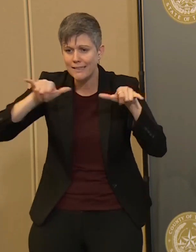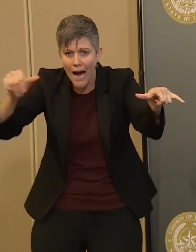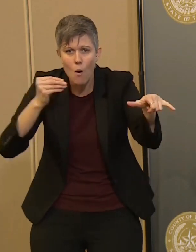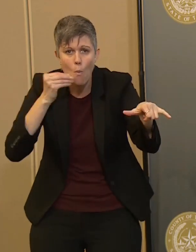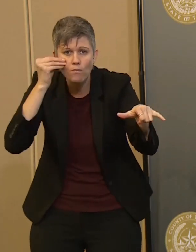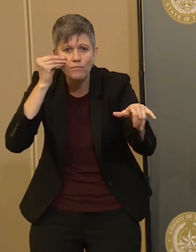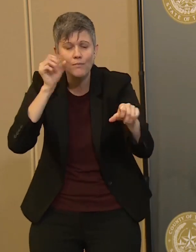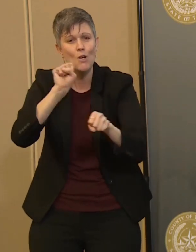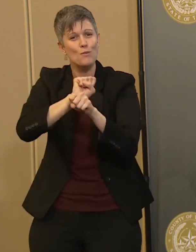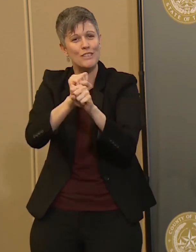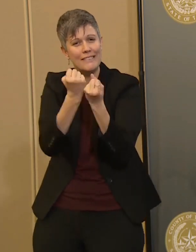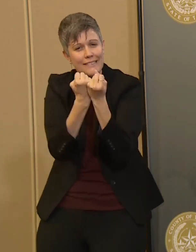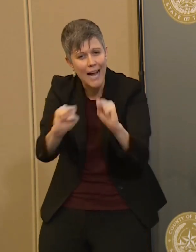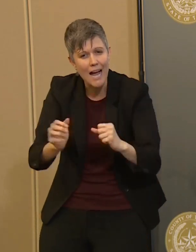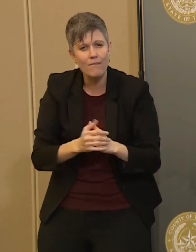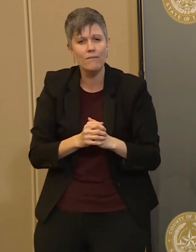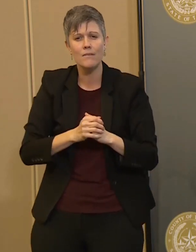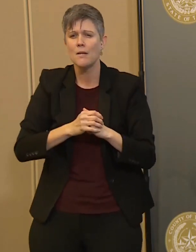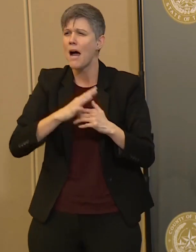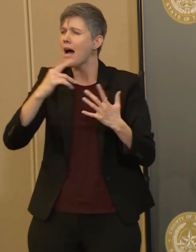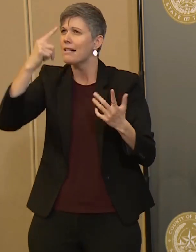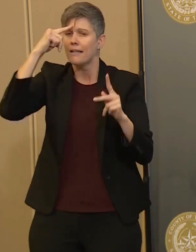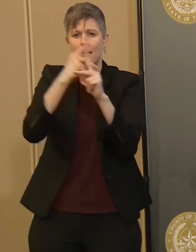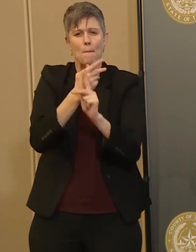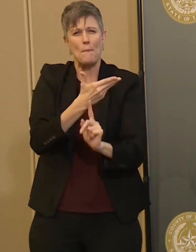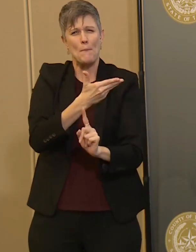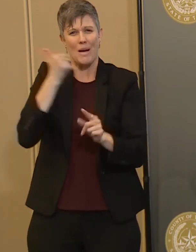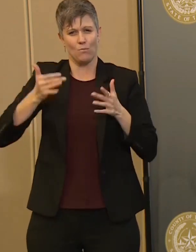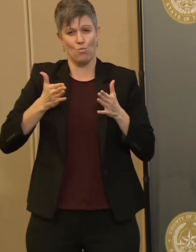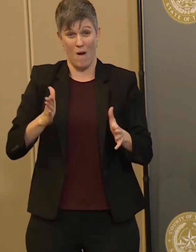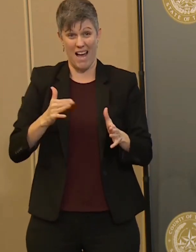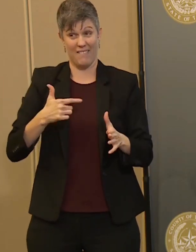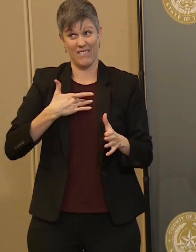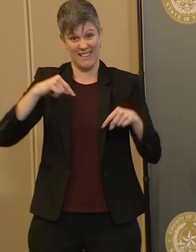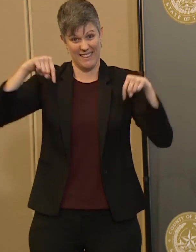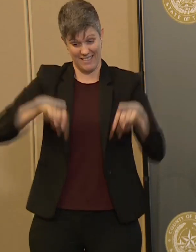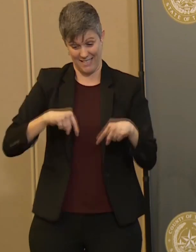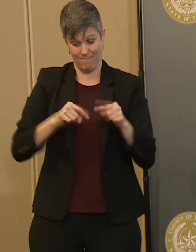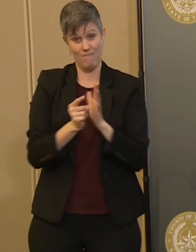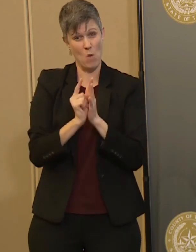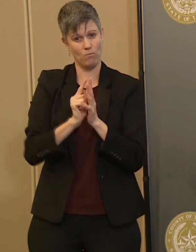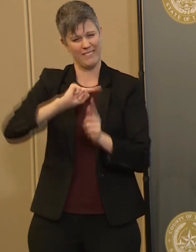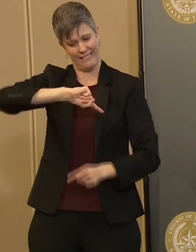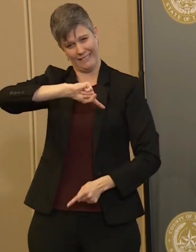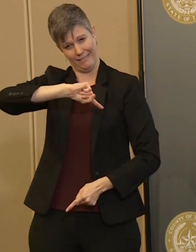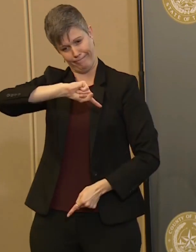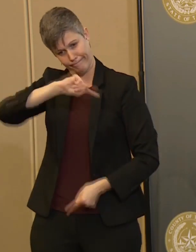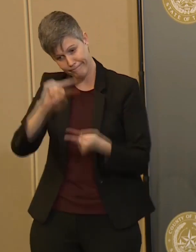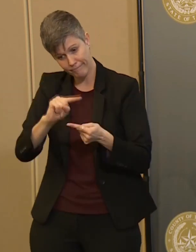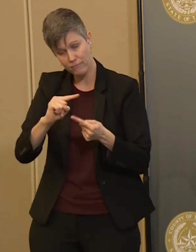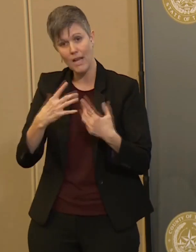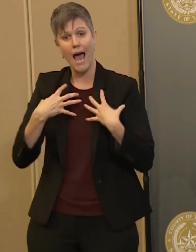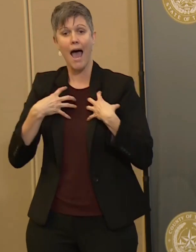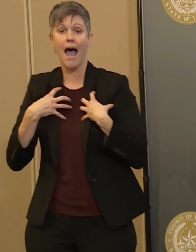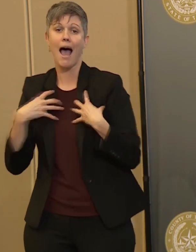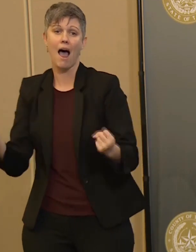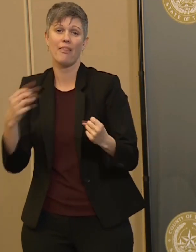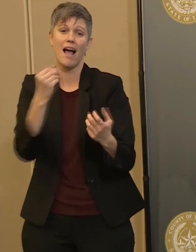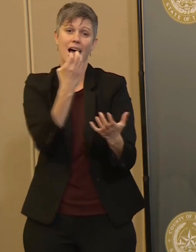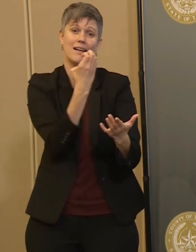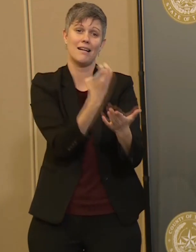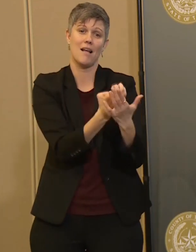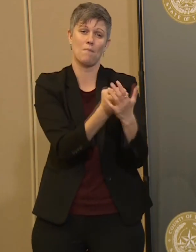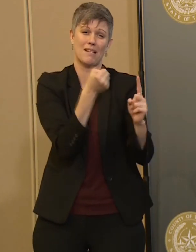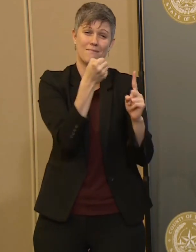is the best way in this moment to lessen both the health and the economic impacts of COVID-19.